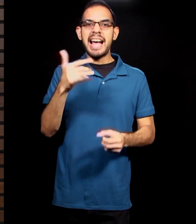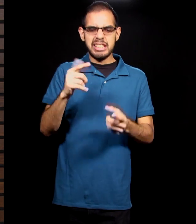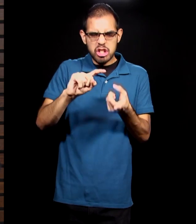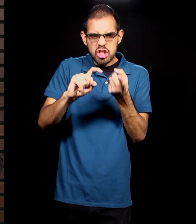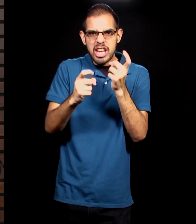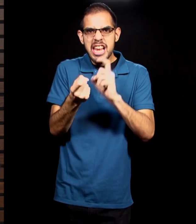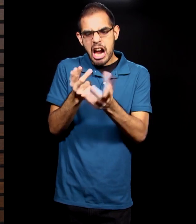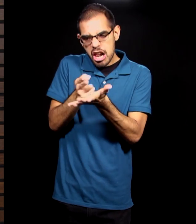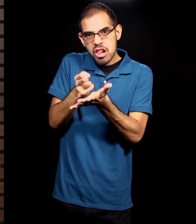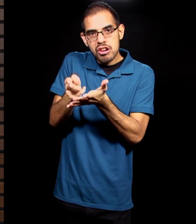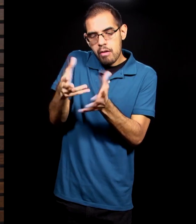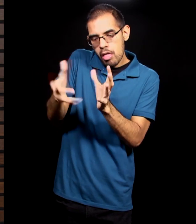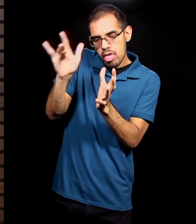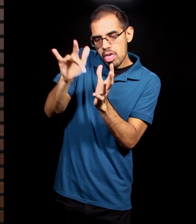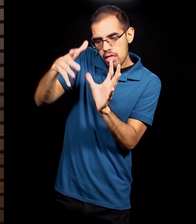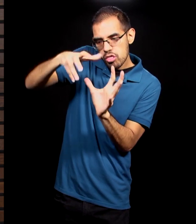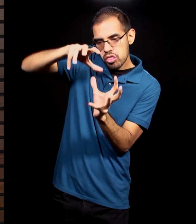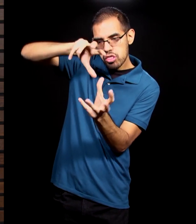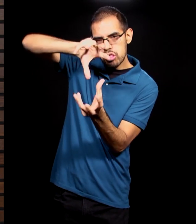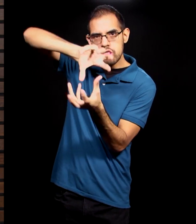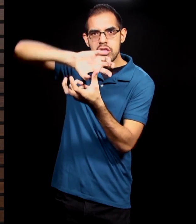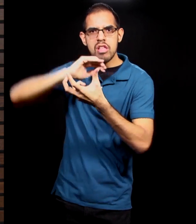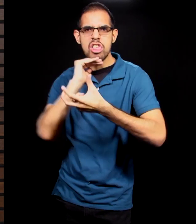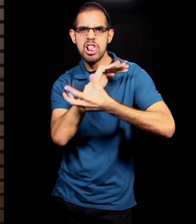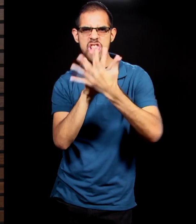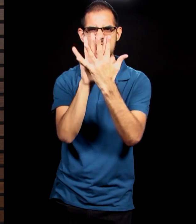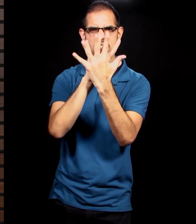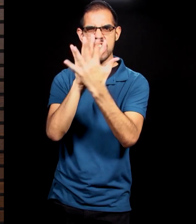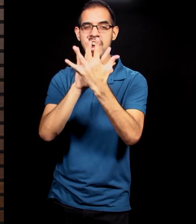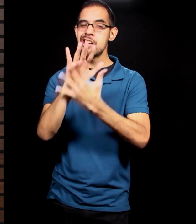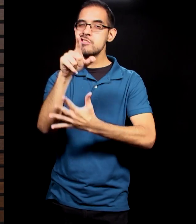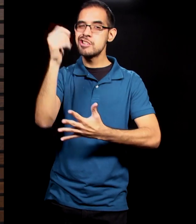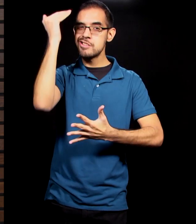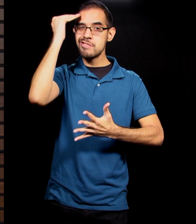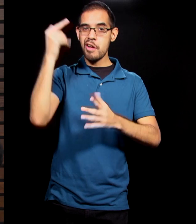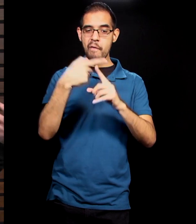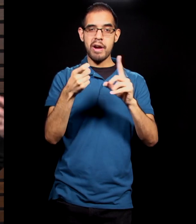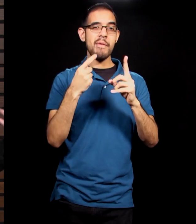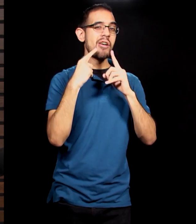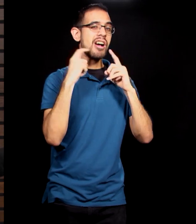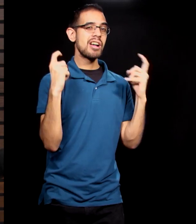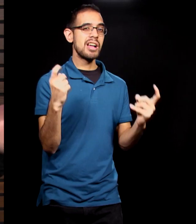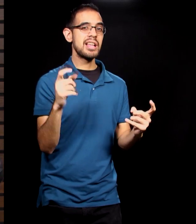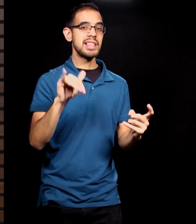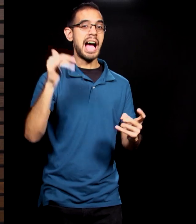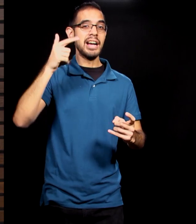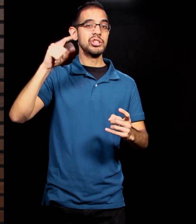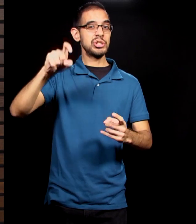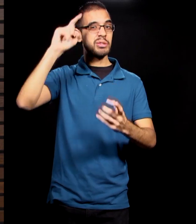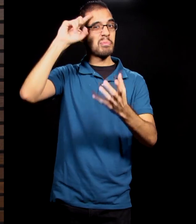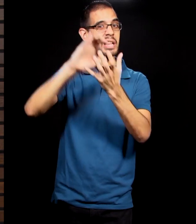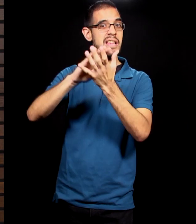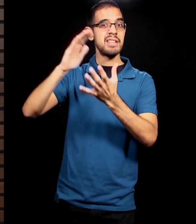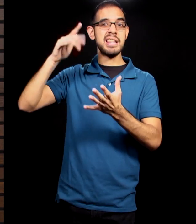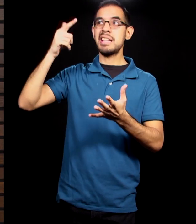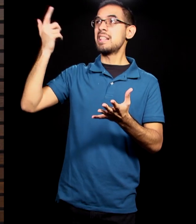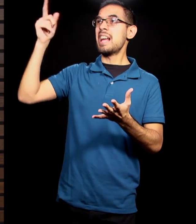And every time we choose sin, we have to acknowledge what we're doing is we're believing that God in some way is holding out on us. When we